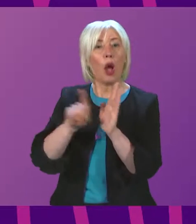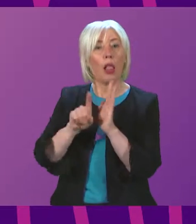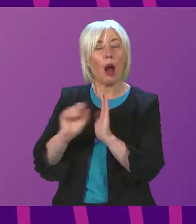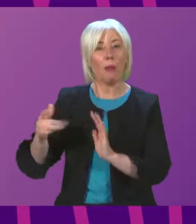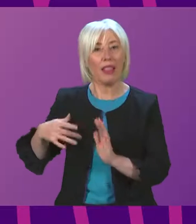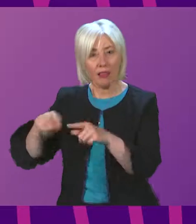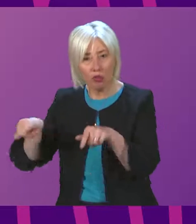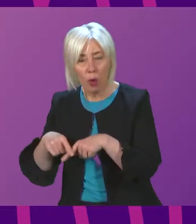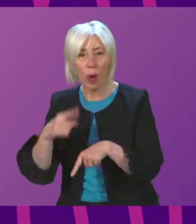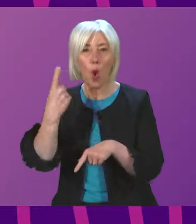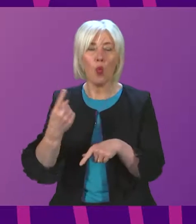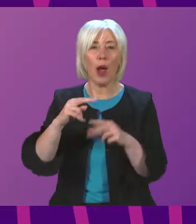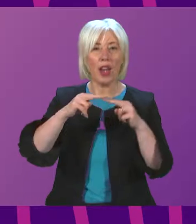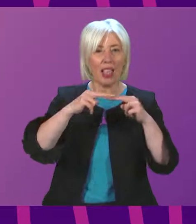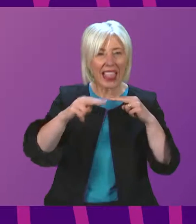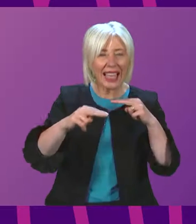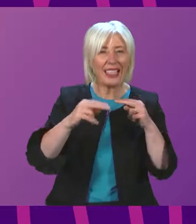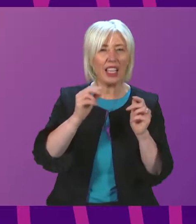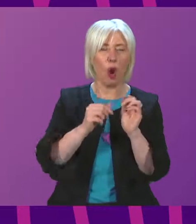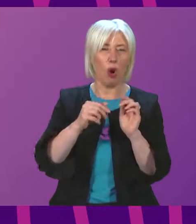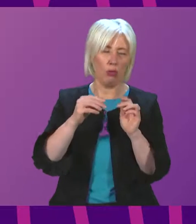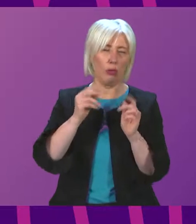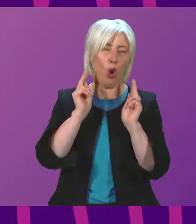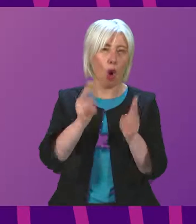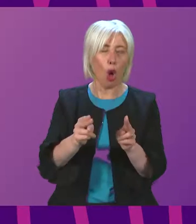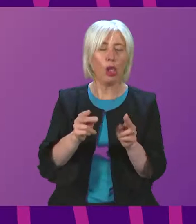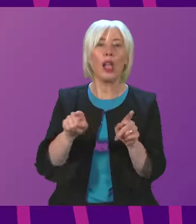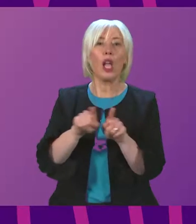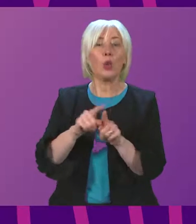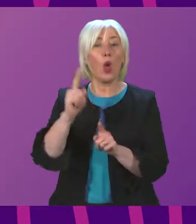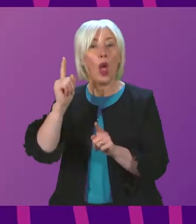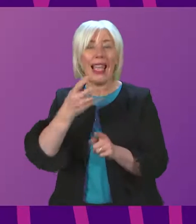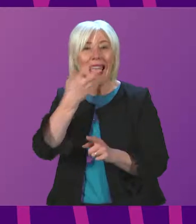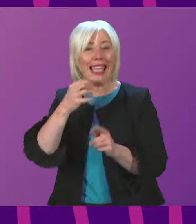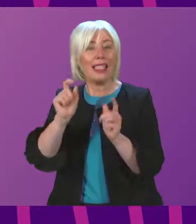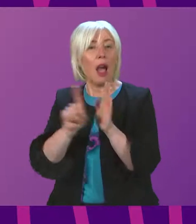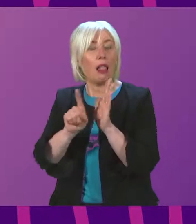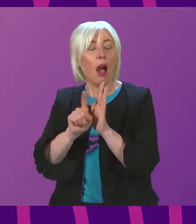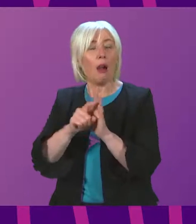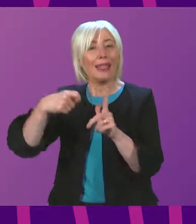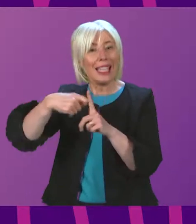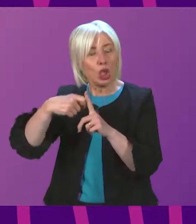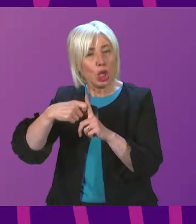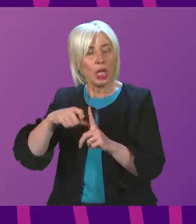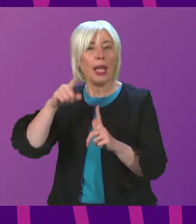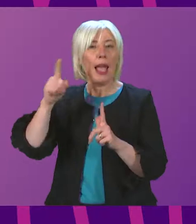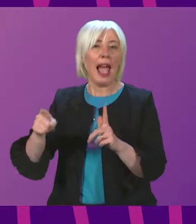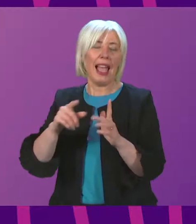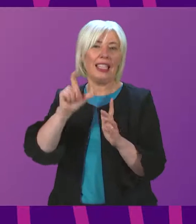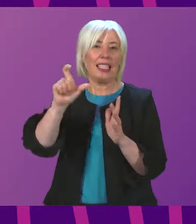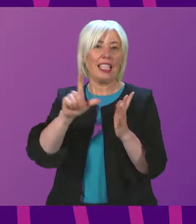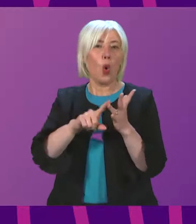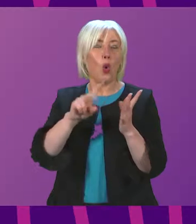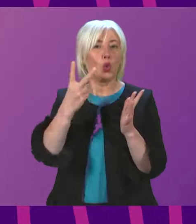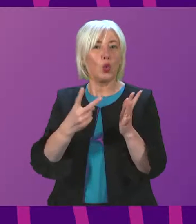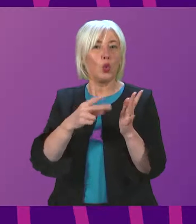each hallway and landing, a heat alarm in the kitchen, and a carbon monoxide detector in each room with a carbon-fuelled appliance, such as a gas boiler